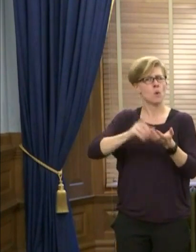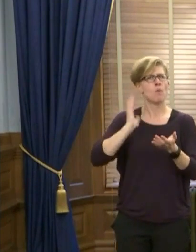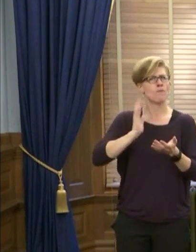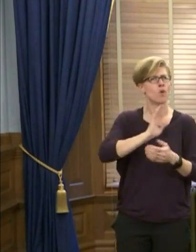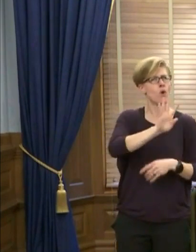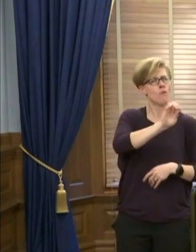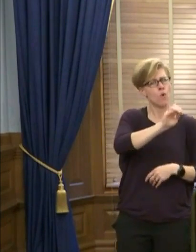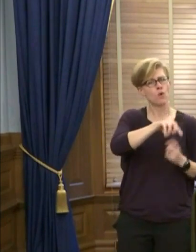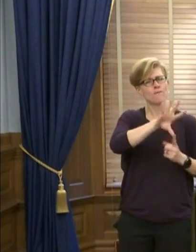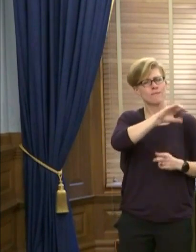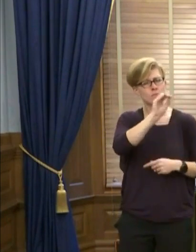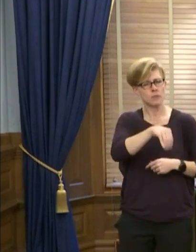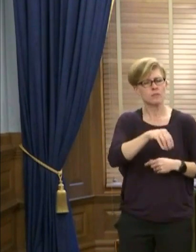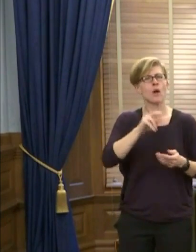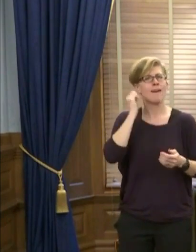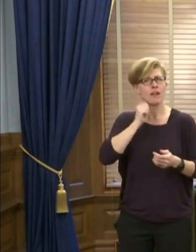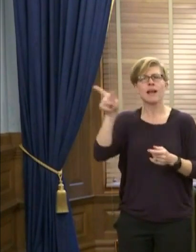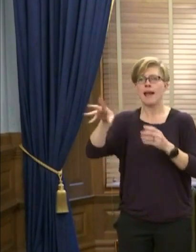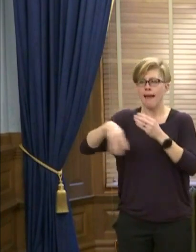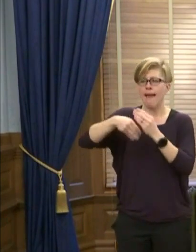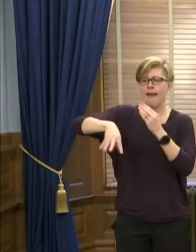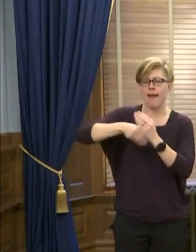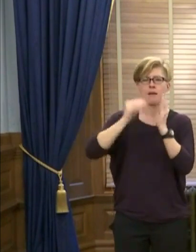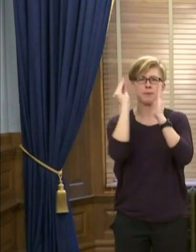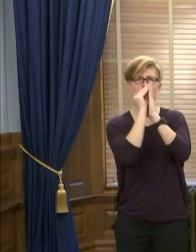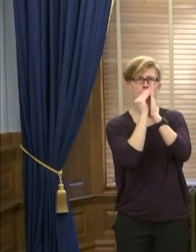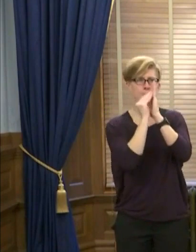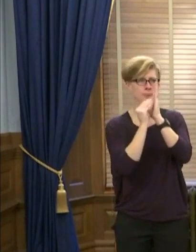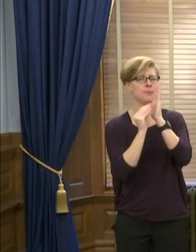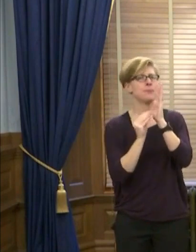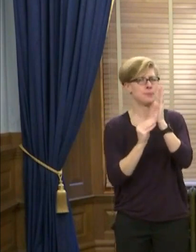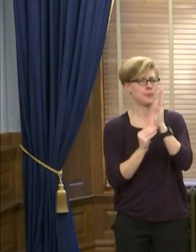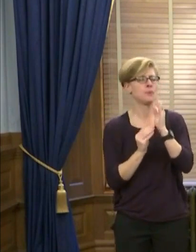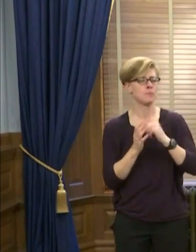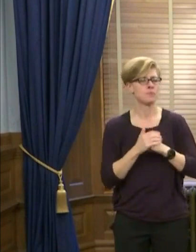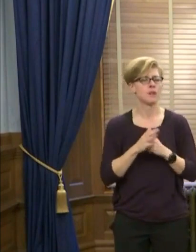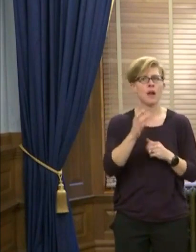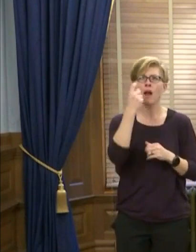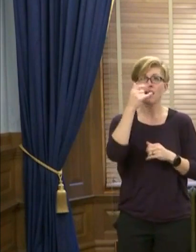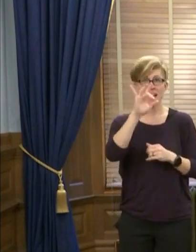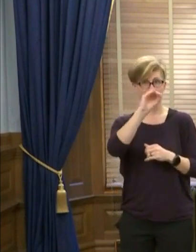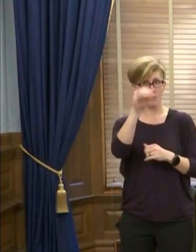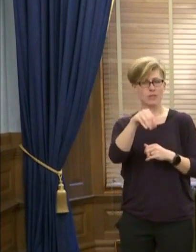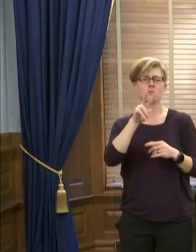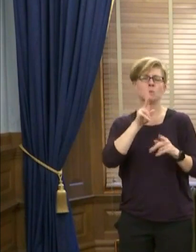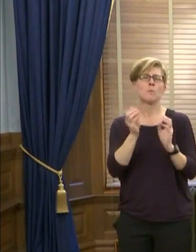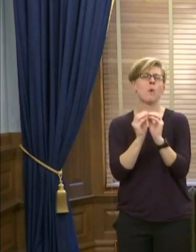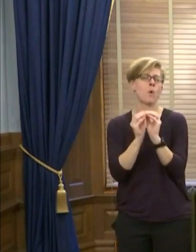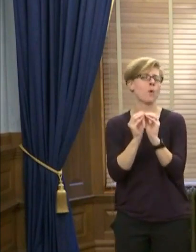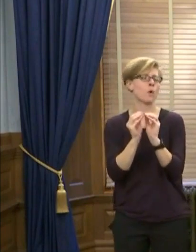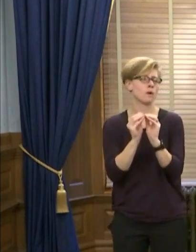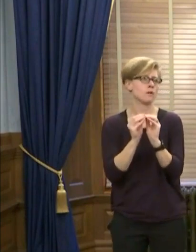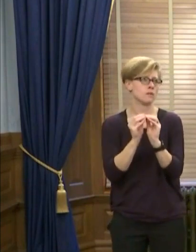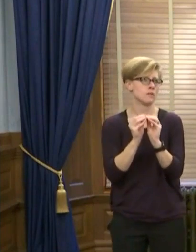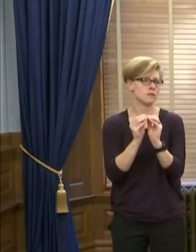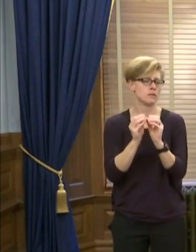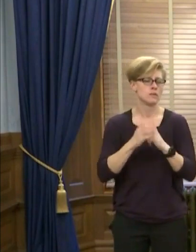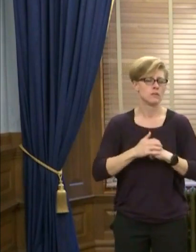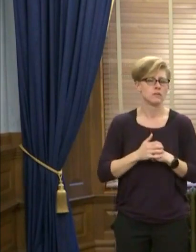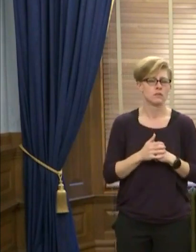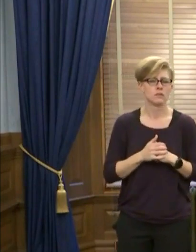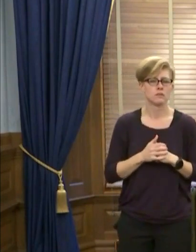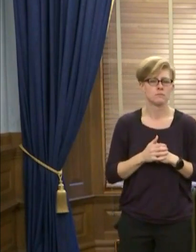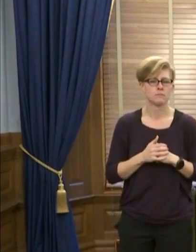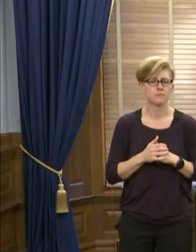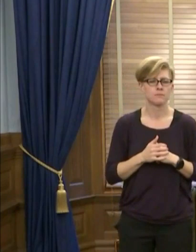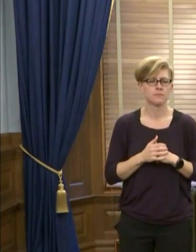50% is going up every day. And we know that that is still underrepresenting the doses that are truly given. Keep in